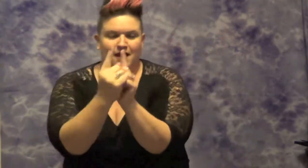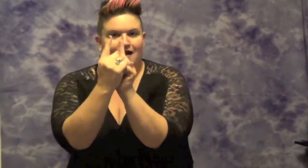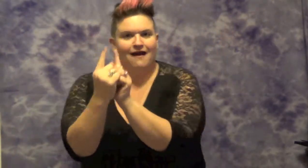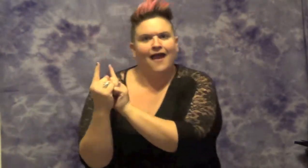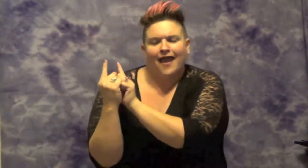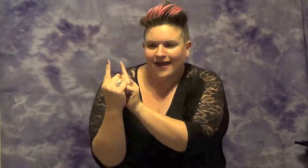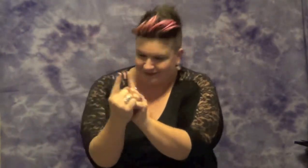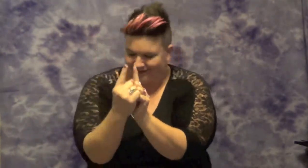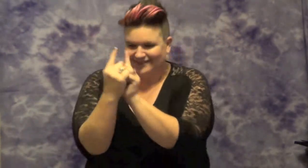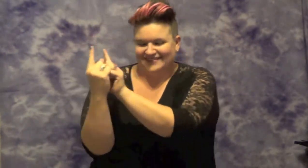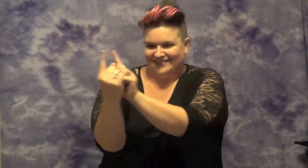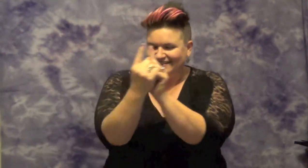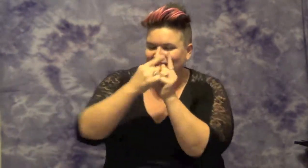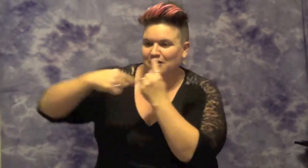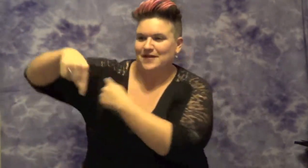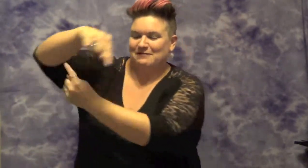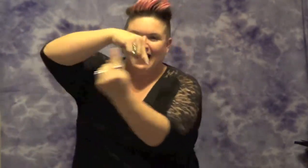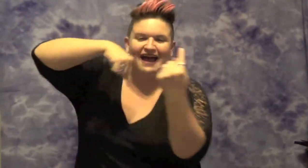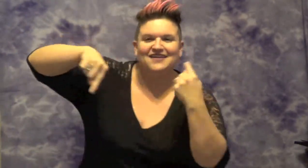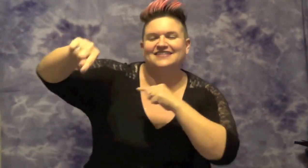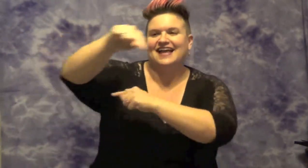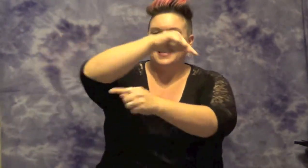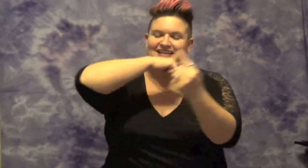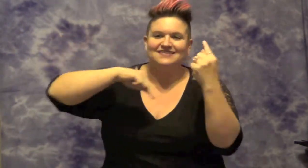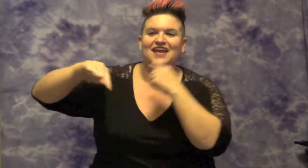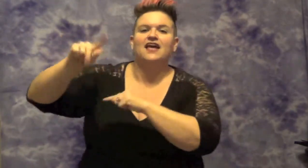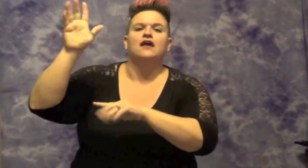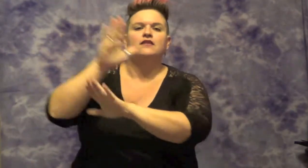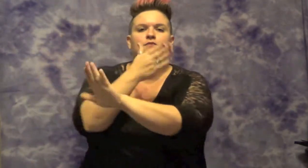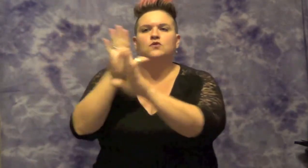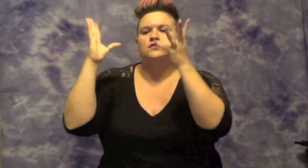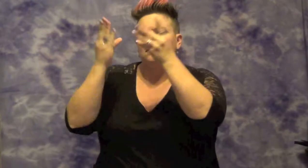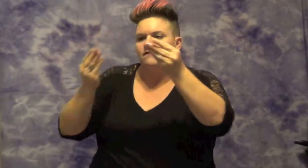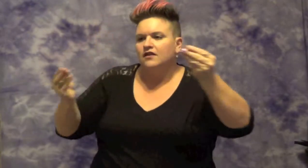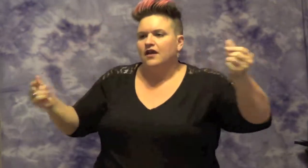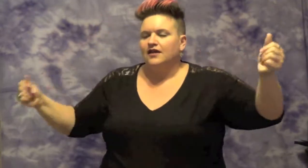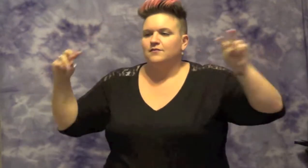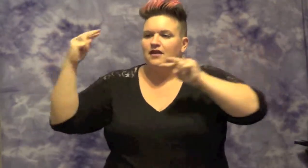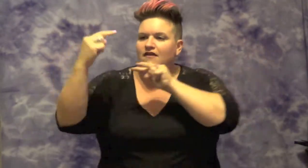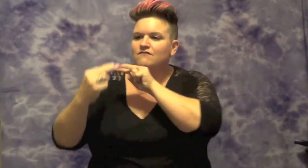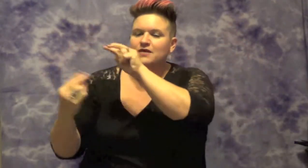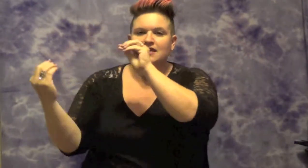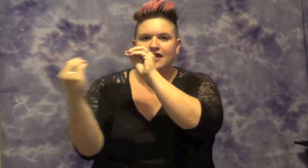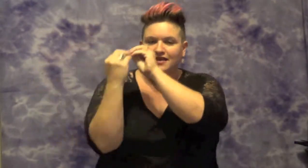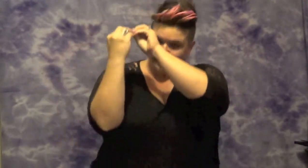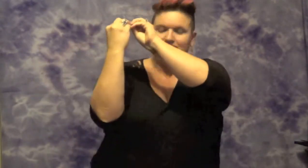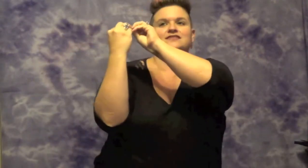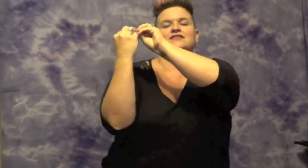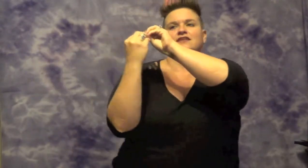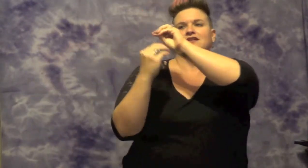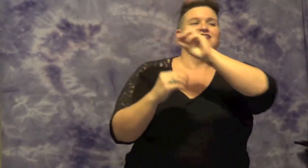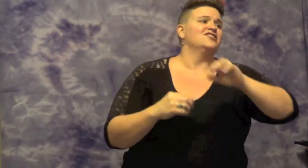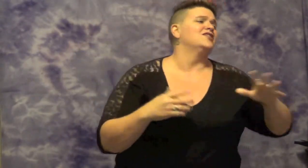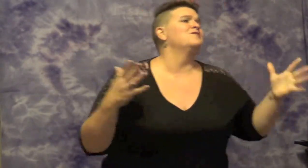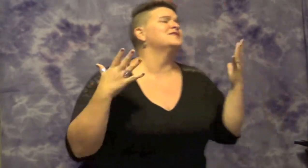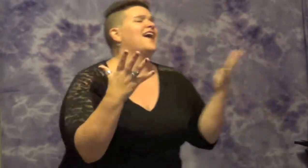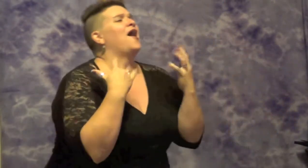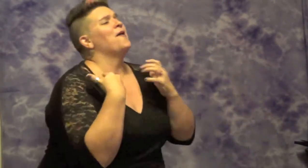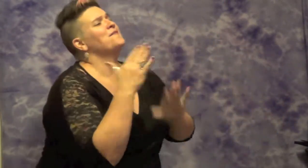hand Spinning me around till it faded out And she gave me a kiss And she said, play